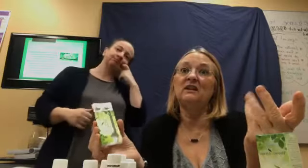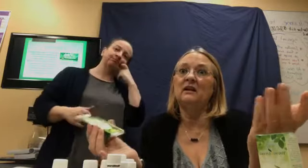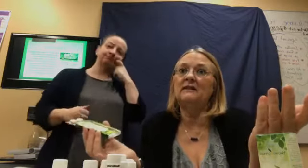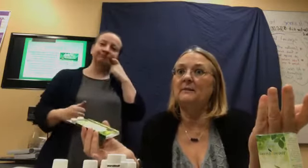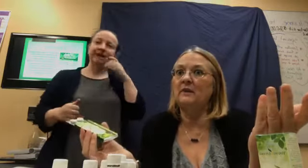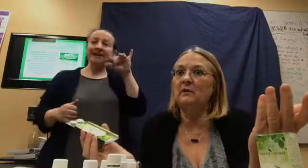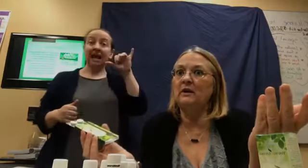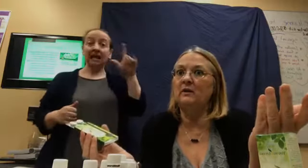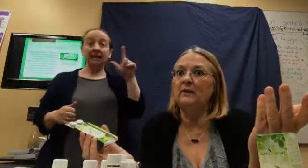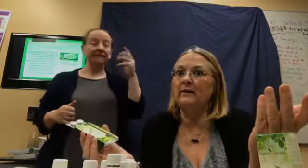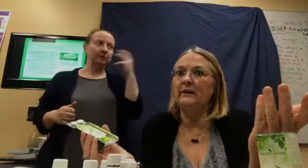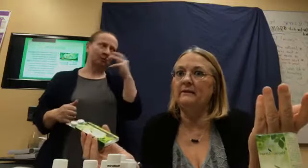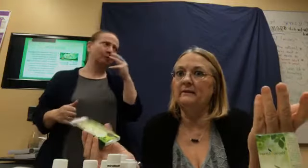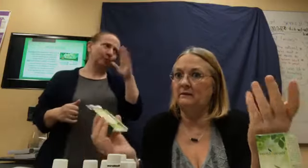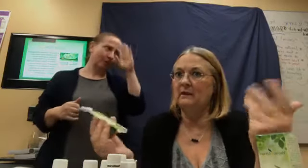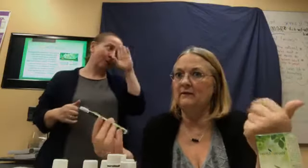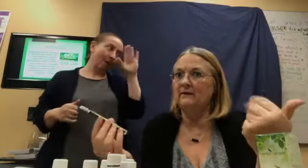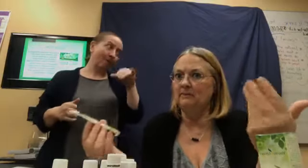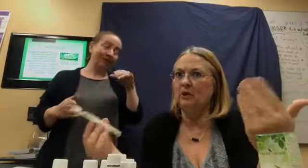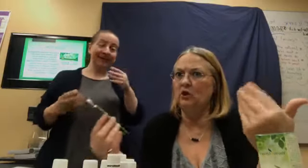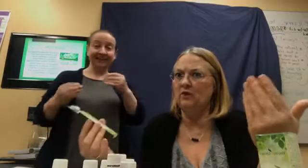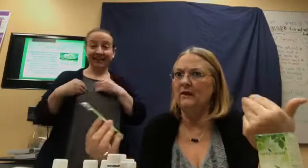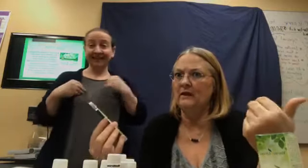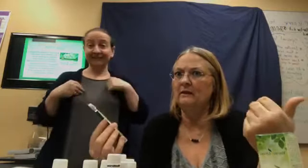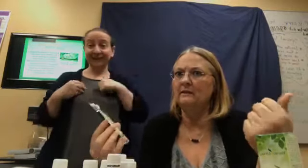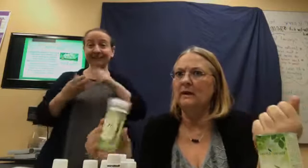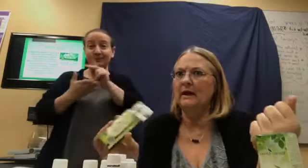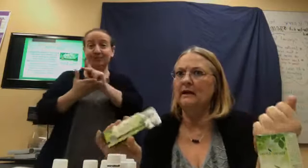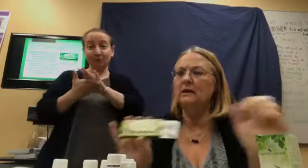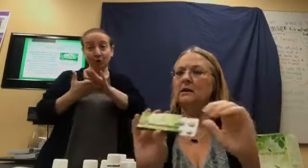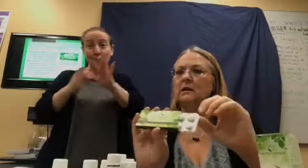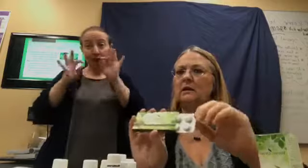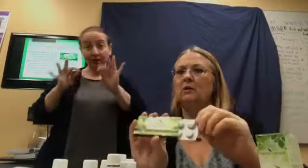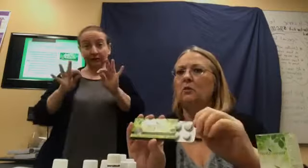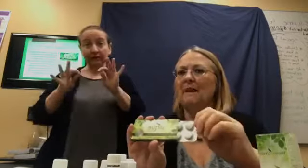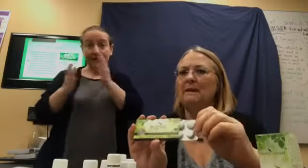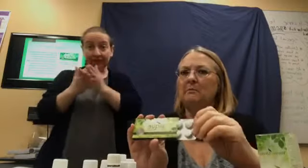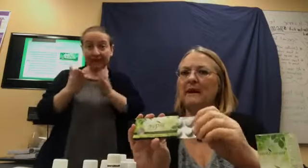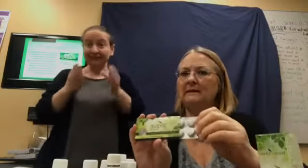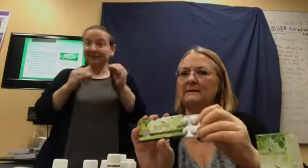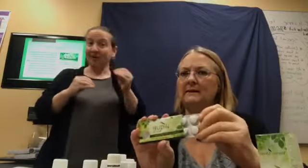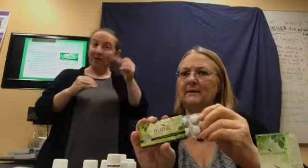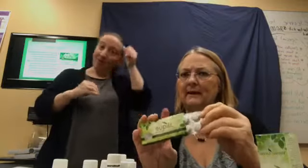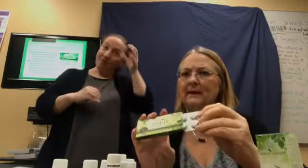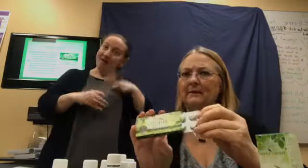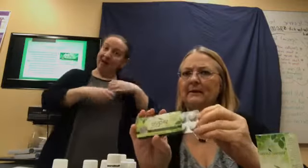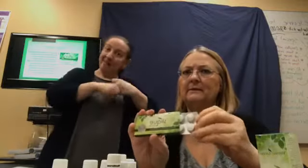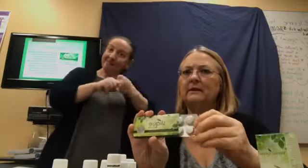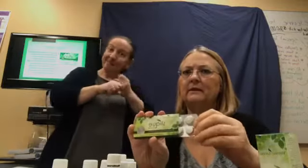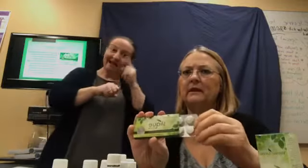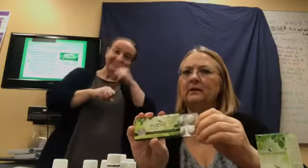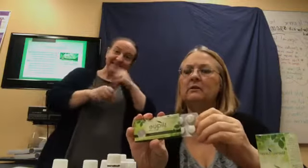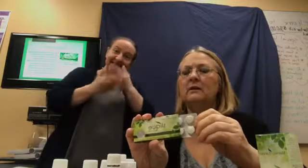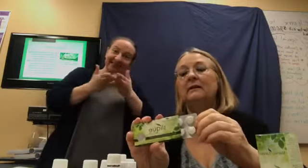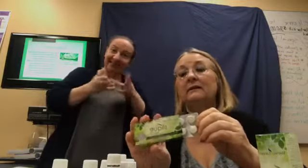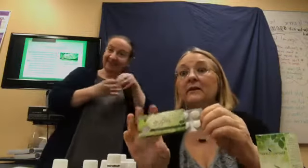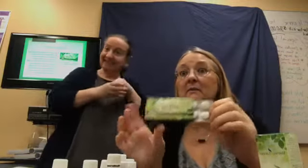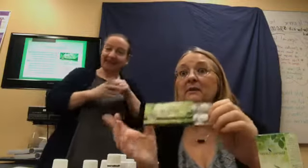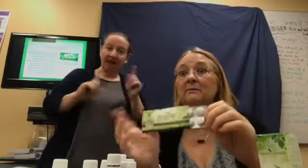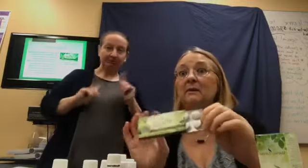except that we know that they give us pure things, right? No man-made synthetic things in there. So, that must be